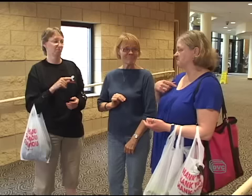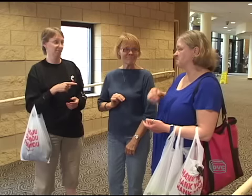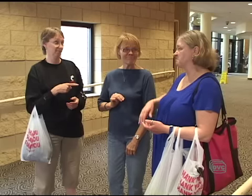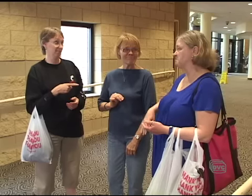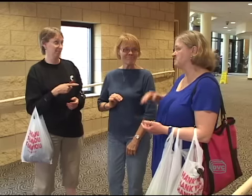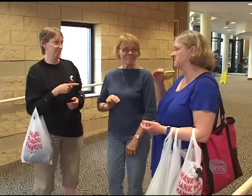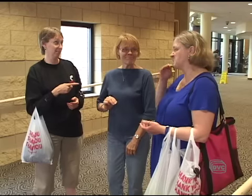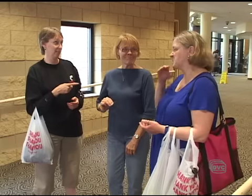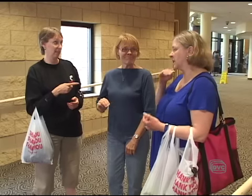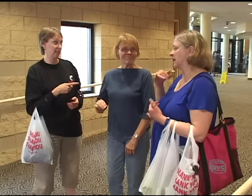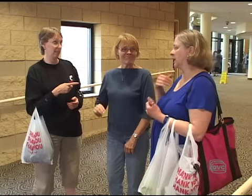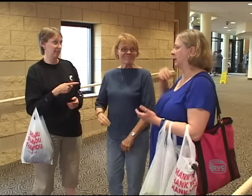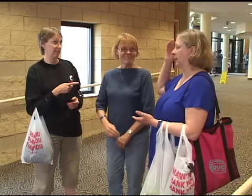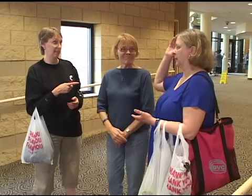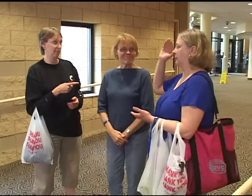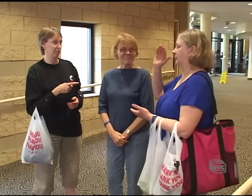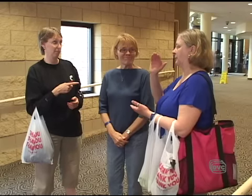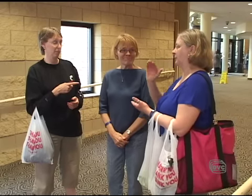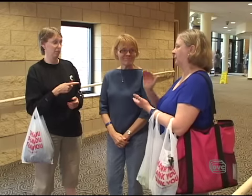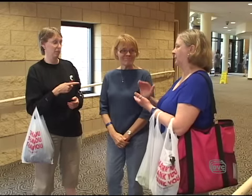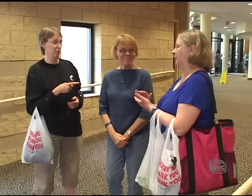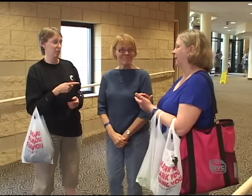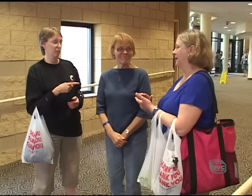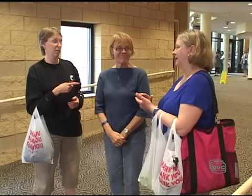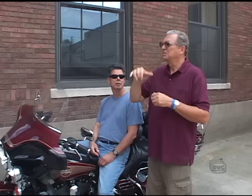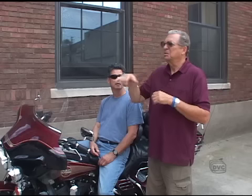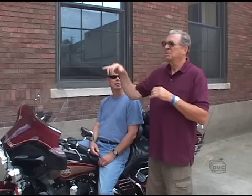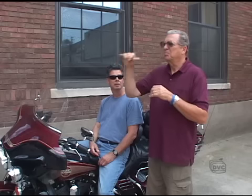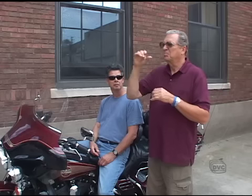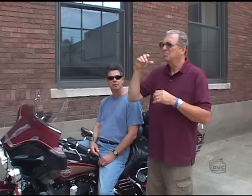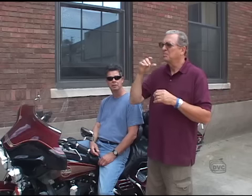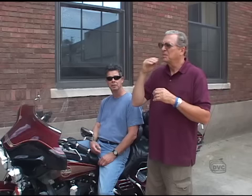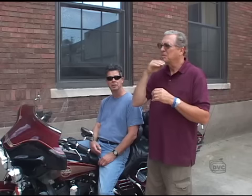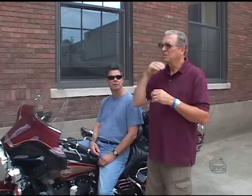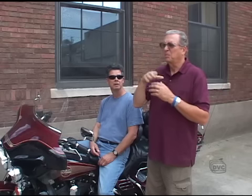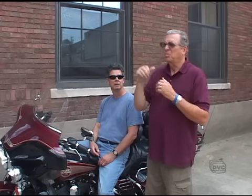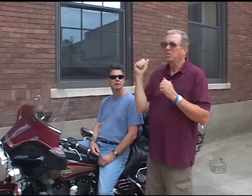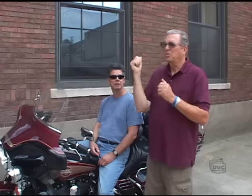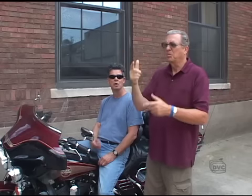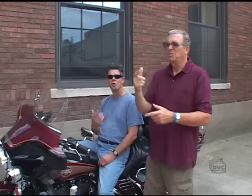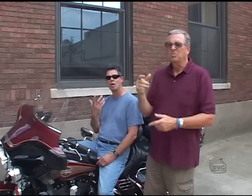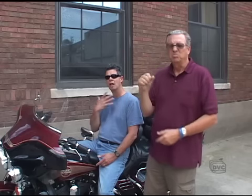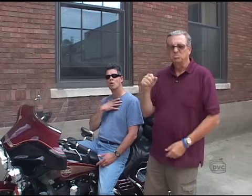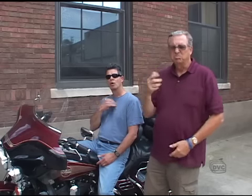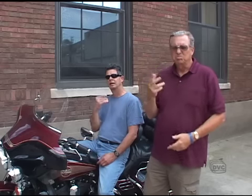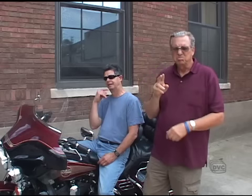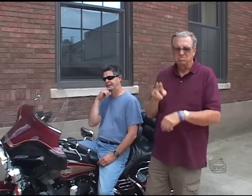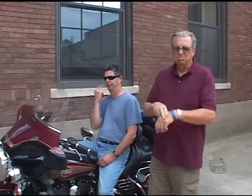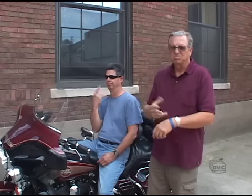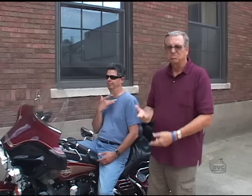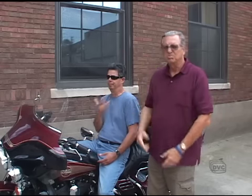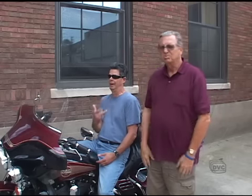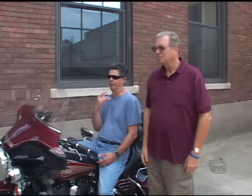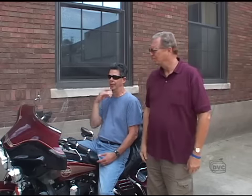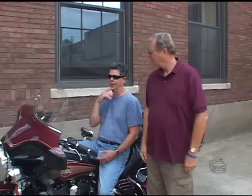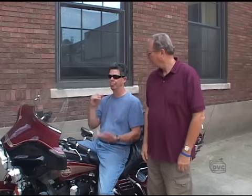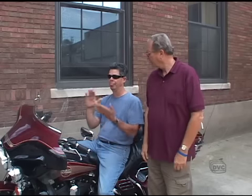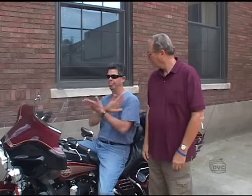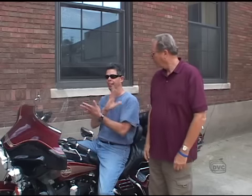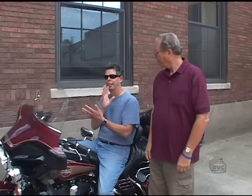I used to lie a lot more. Oh, everybody lies. You know, we can't help but we just, we like to seal